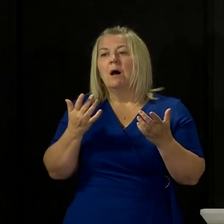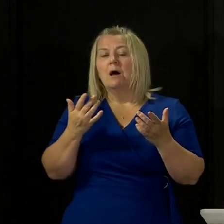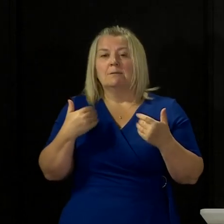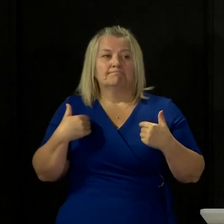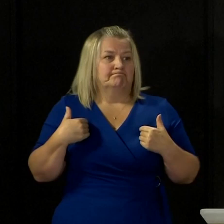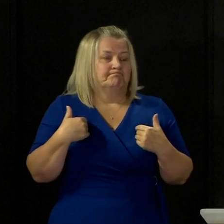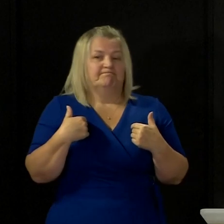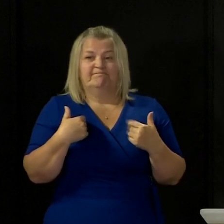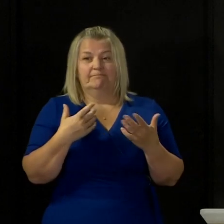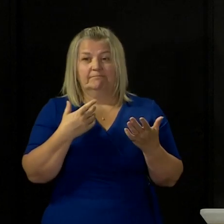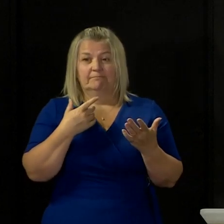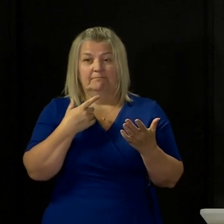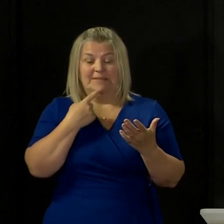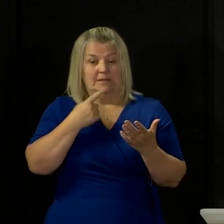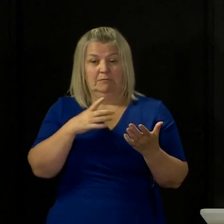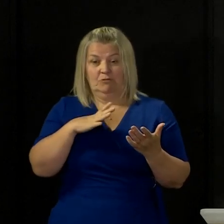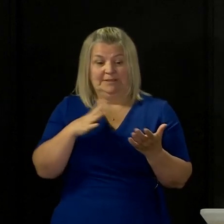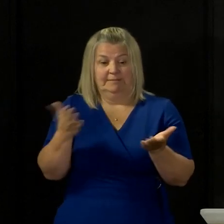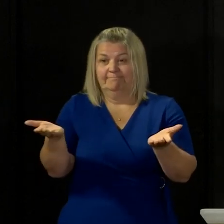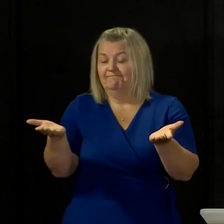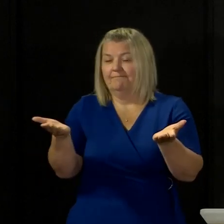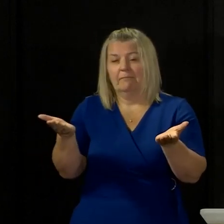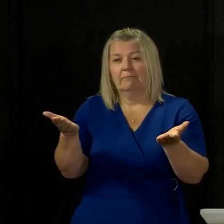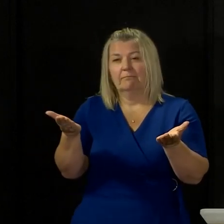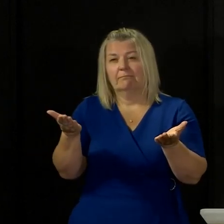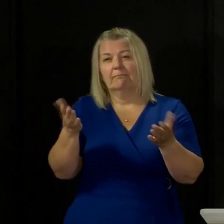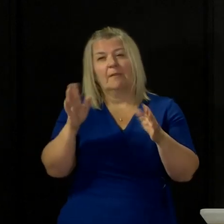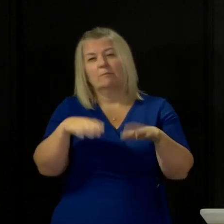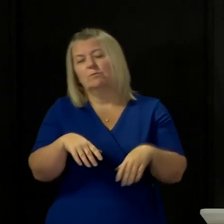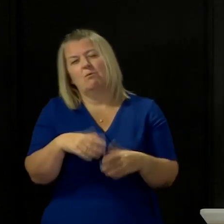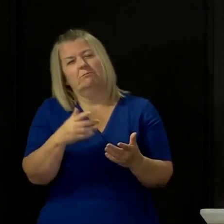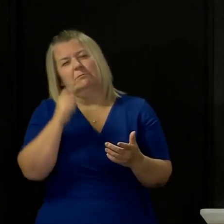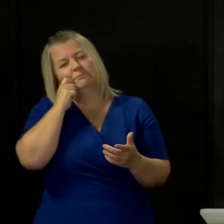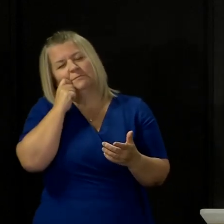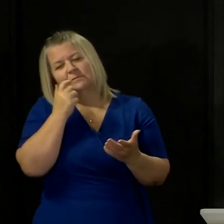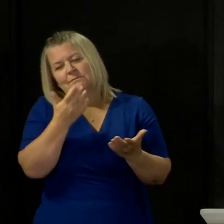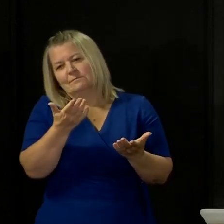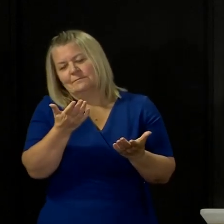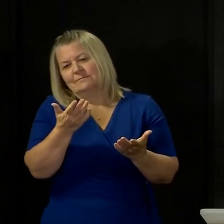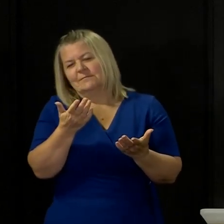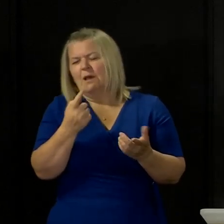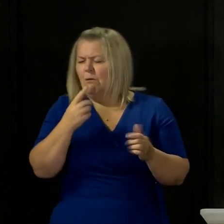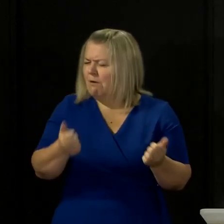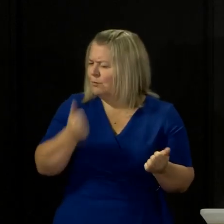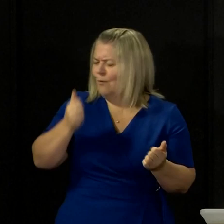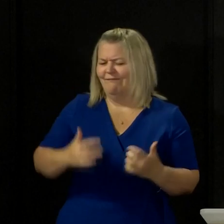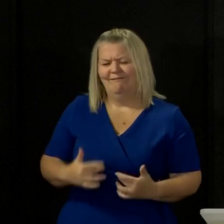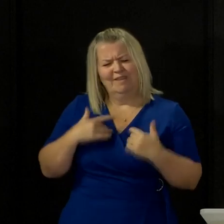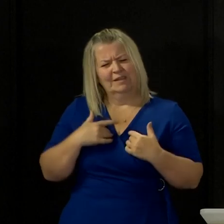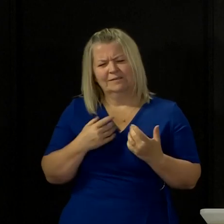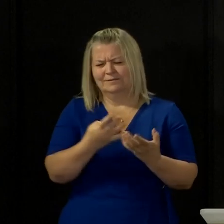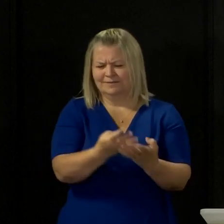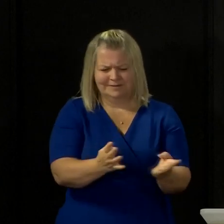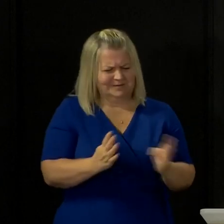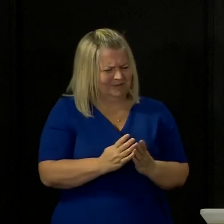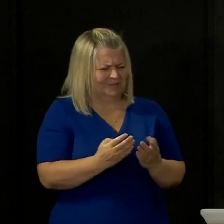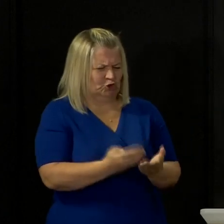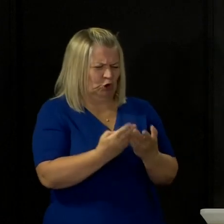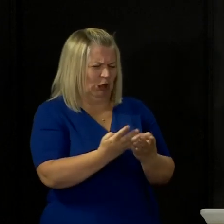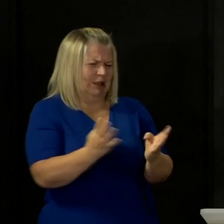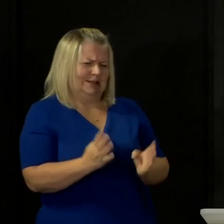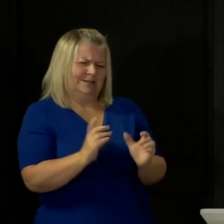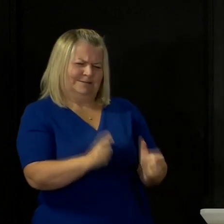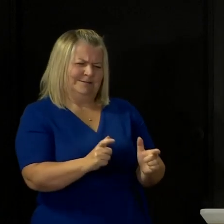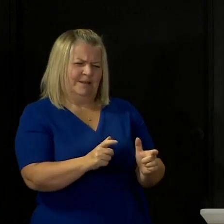I said earlier on, I can't, and I'm not going to insult people by saying I know what it feels like to be in the shielded category, because clearly I don't,